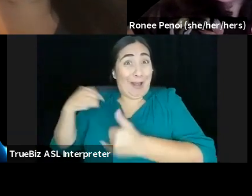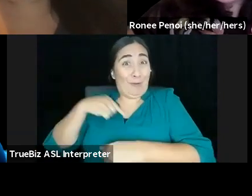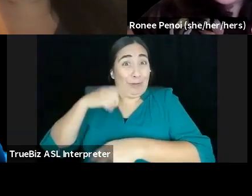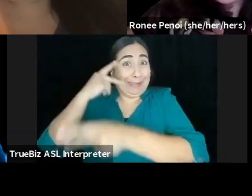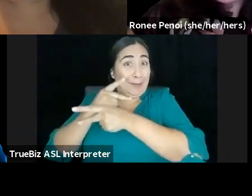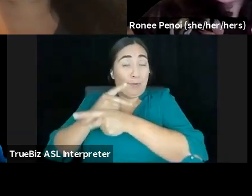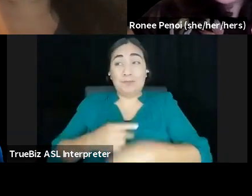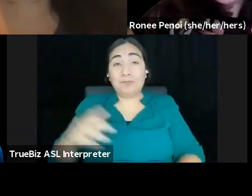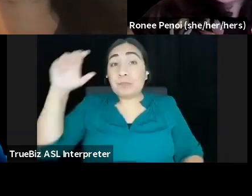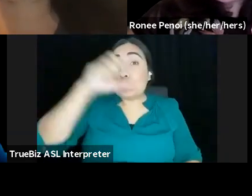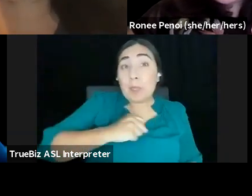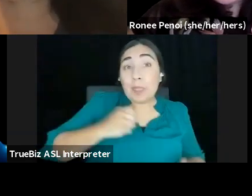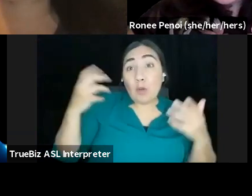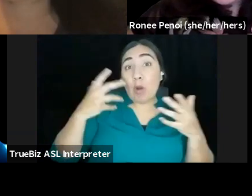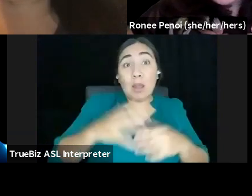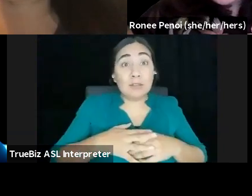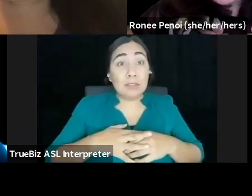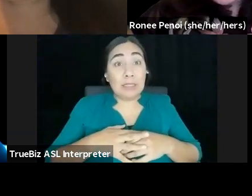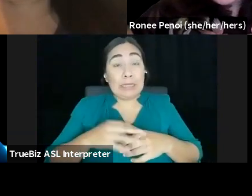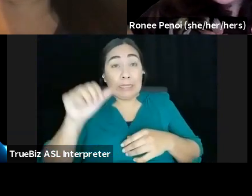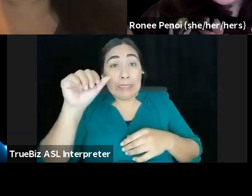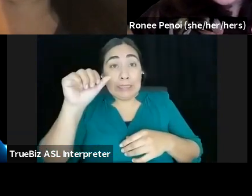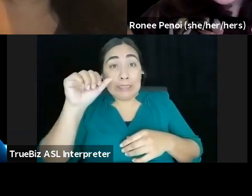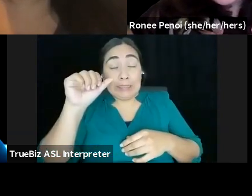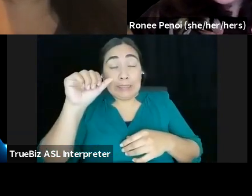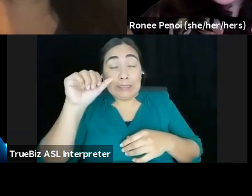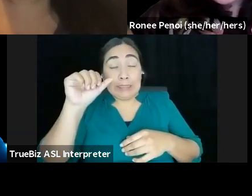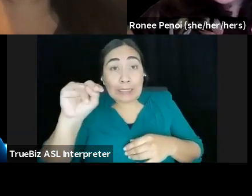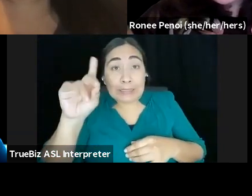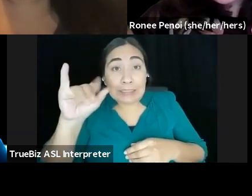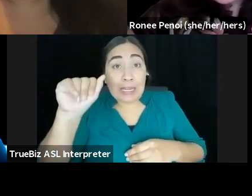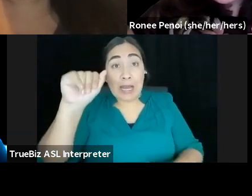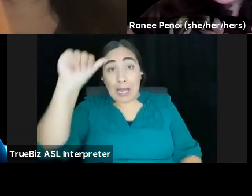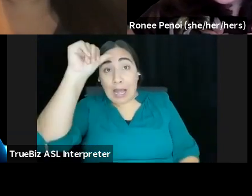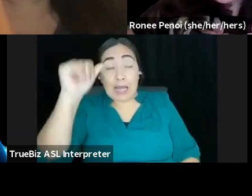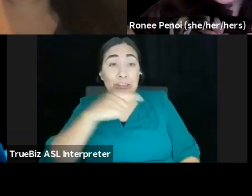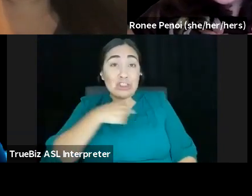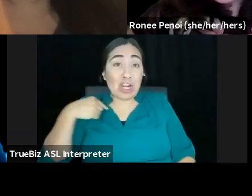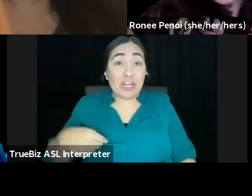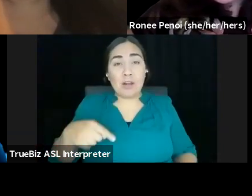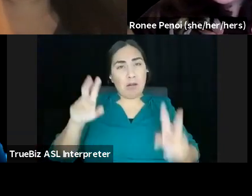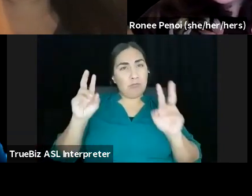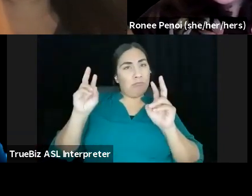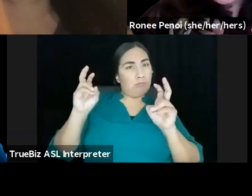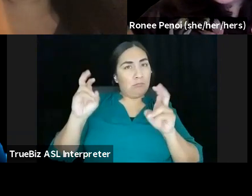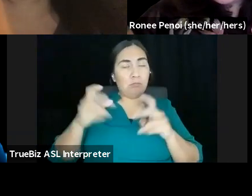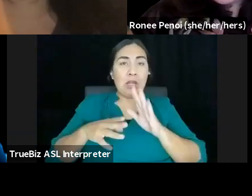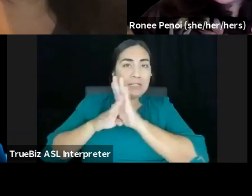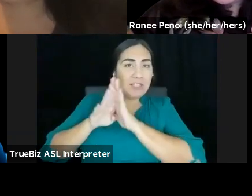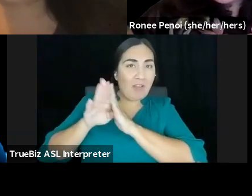all like quote unquote developing countries. Um, guess what? Like you have to stop pouring carbon into the atmosphere and growing